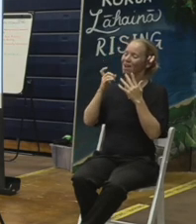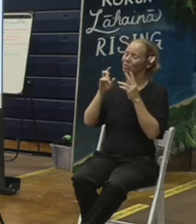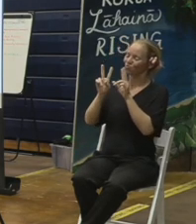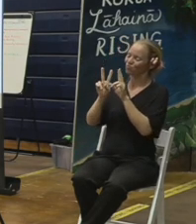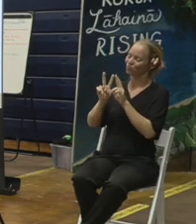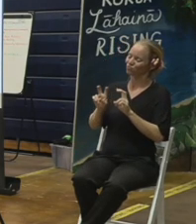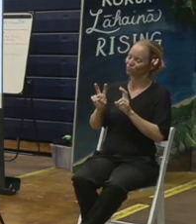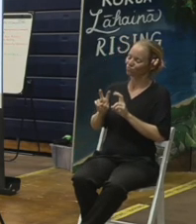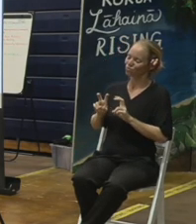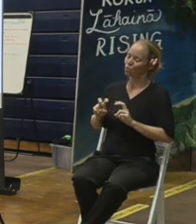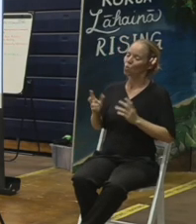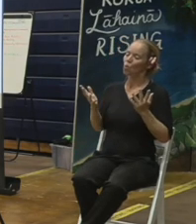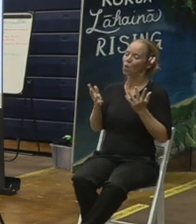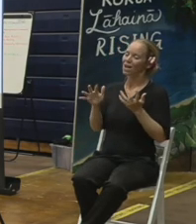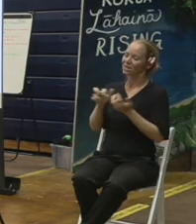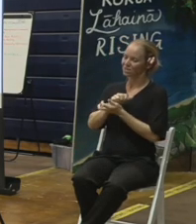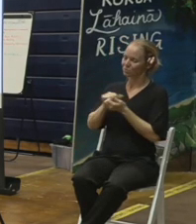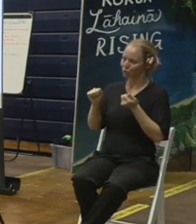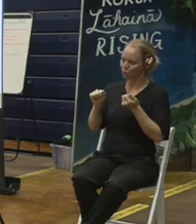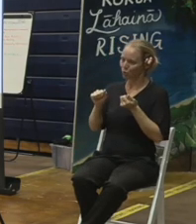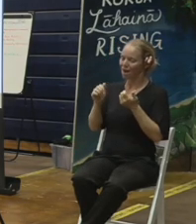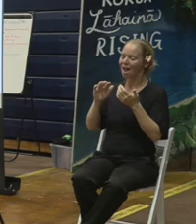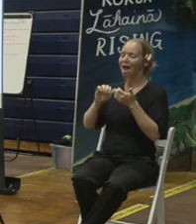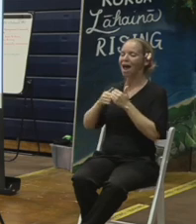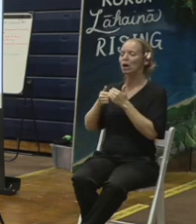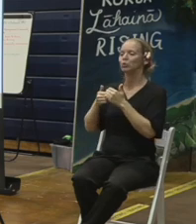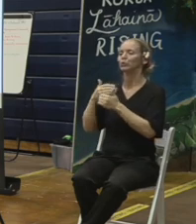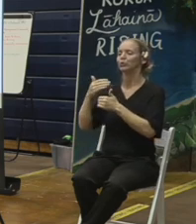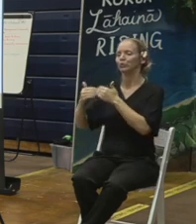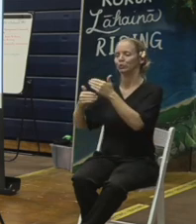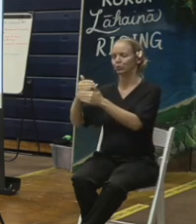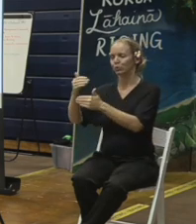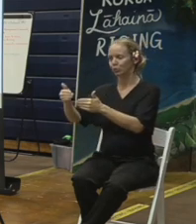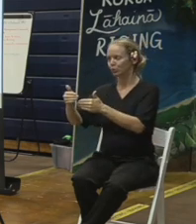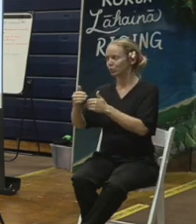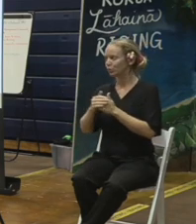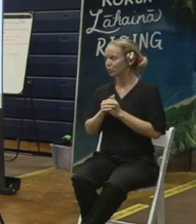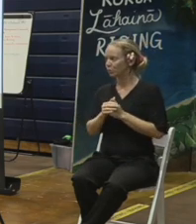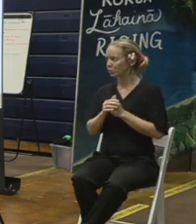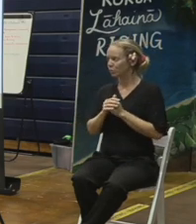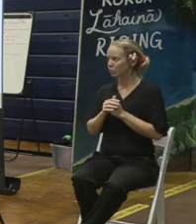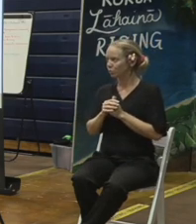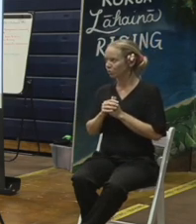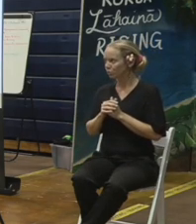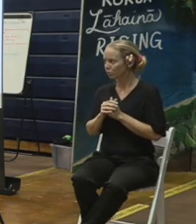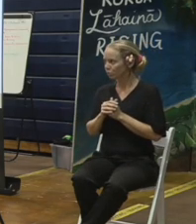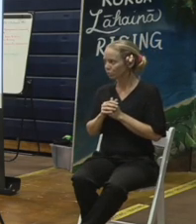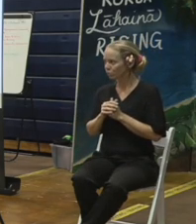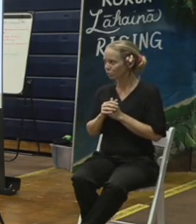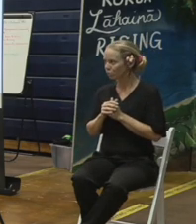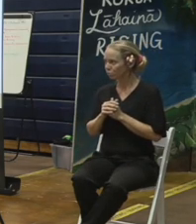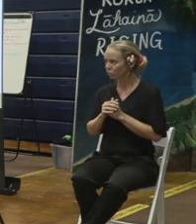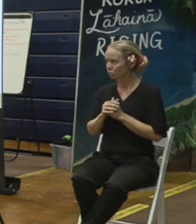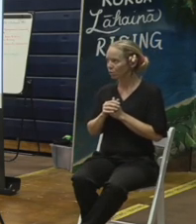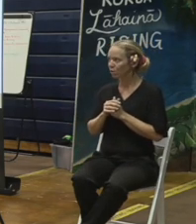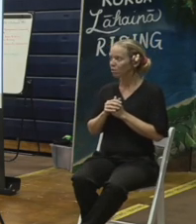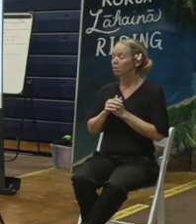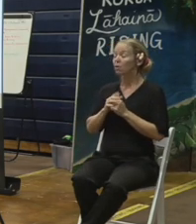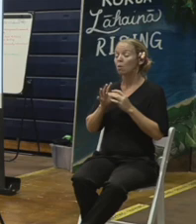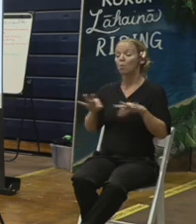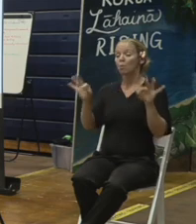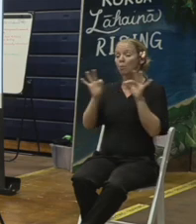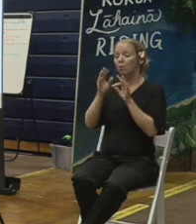maximum extent possible. Part of that is all of this work will be overwatched by cultural observers,